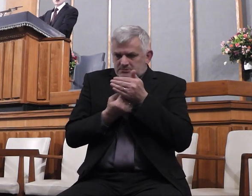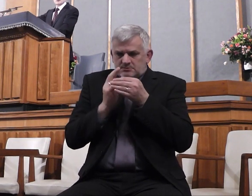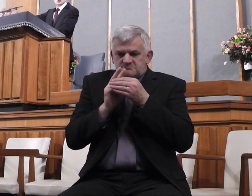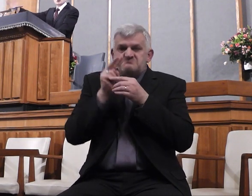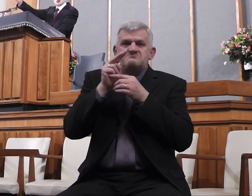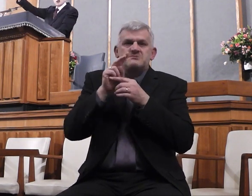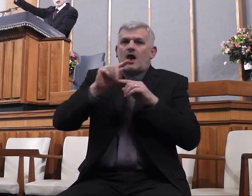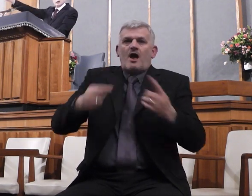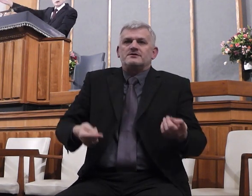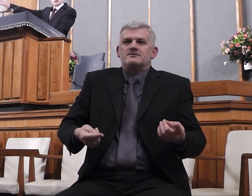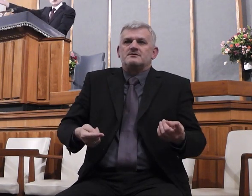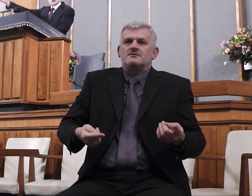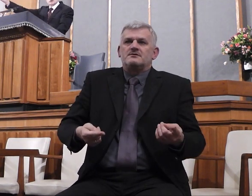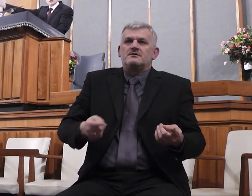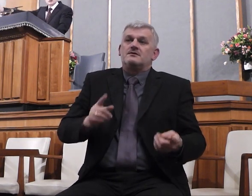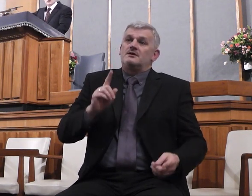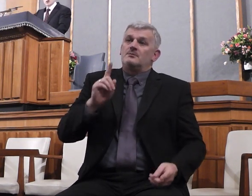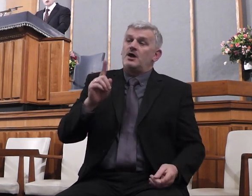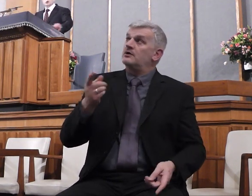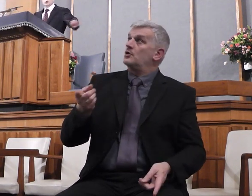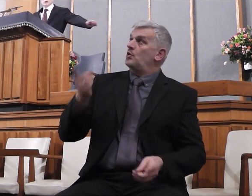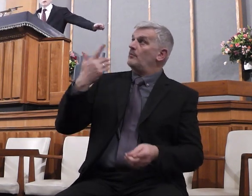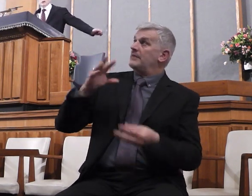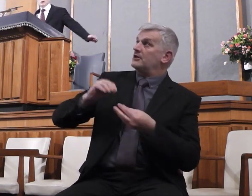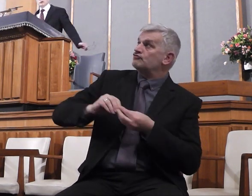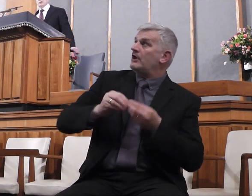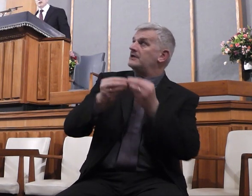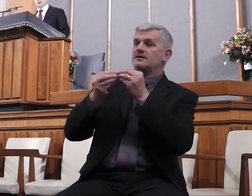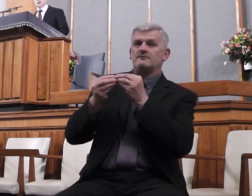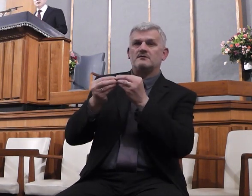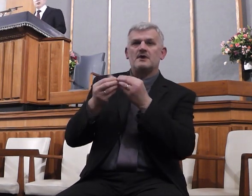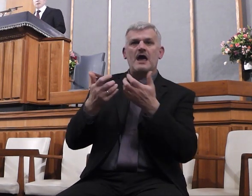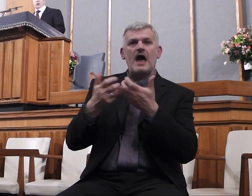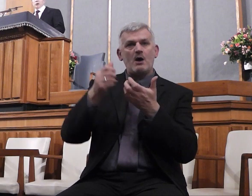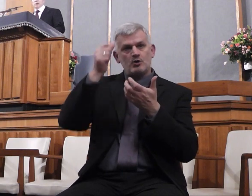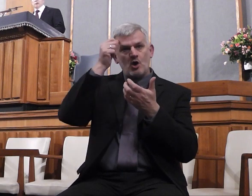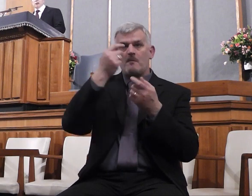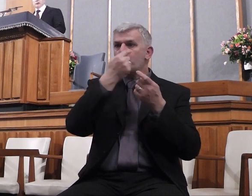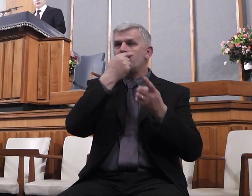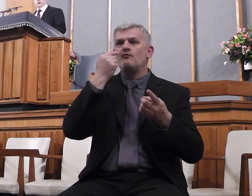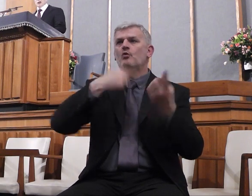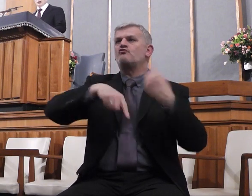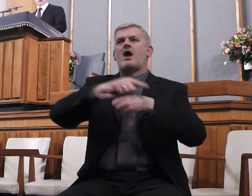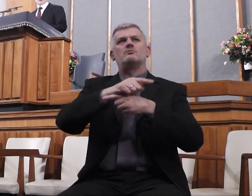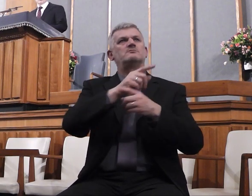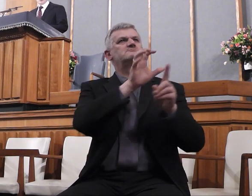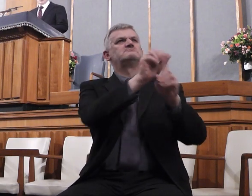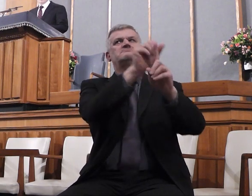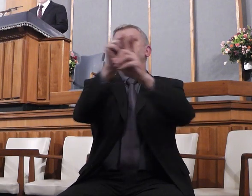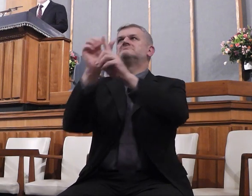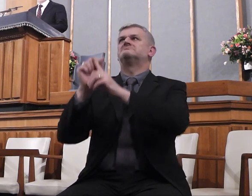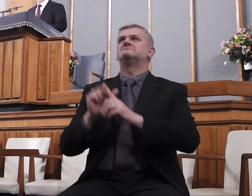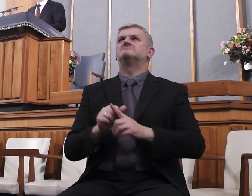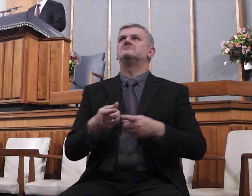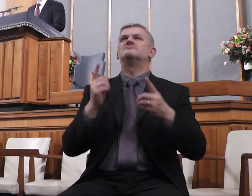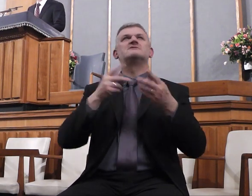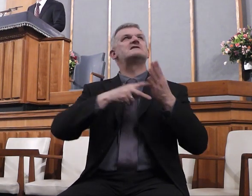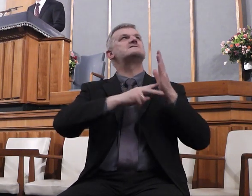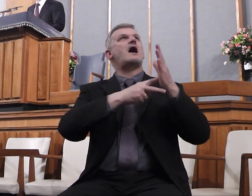If he is alive, he is the creator. and all the evidence of that is everywhere around us in the design of every part of the